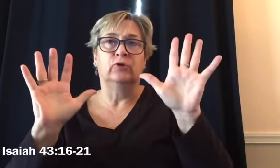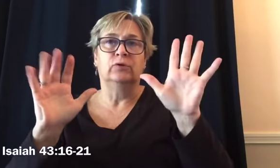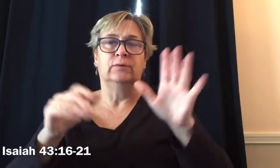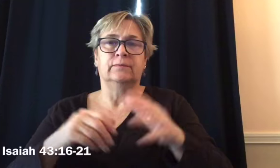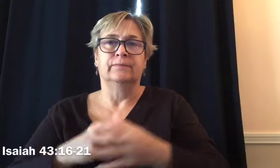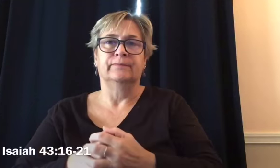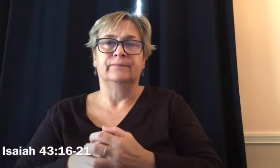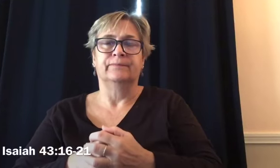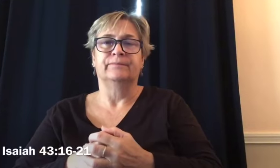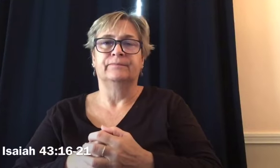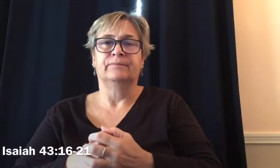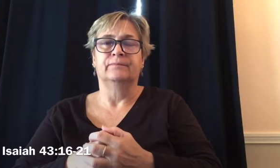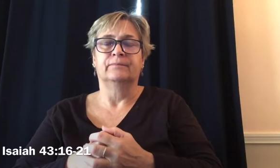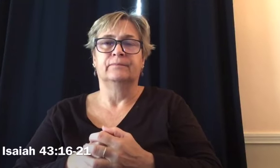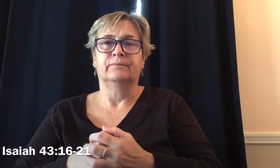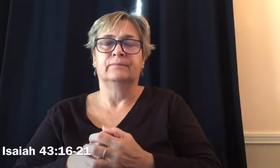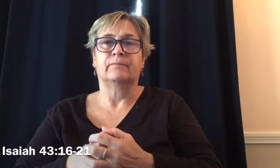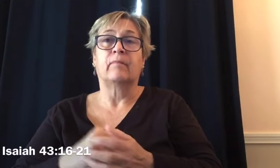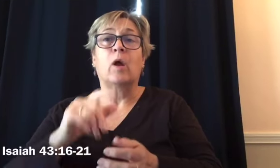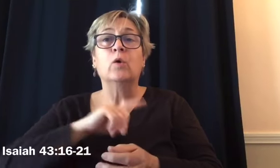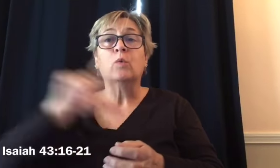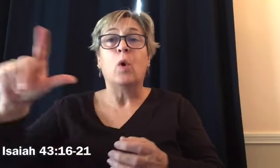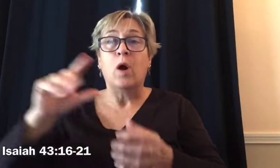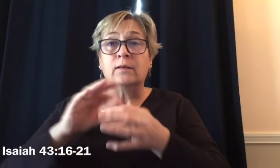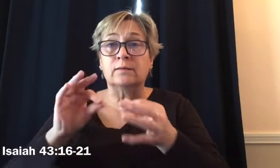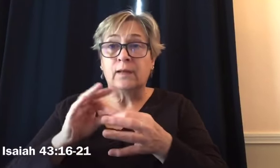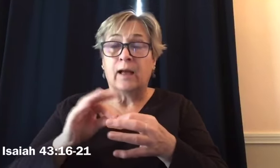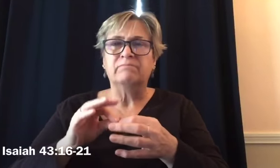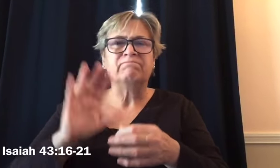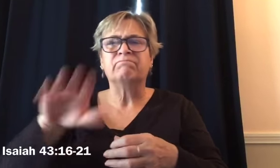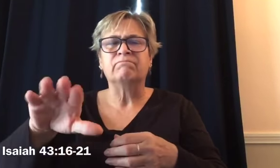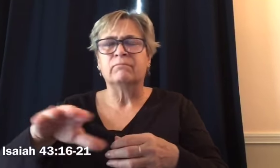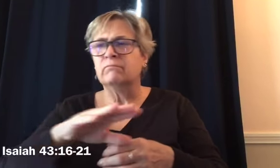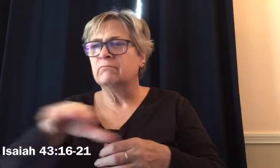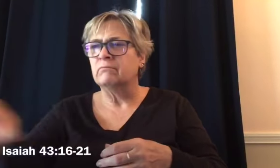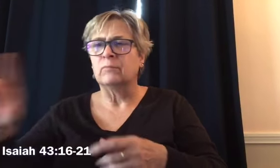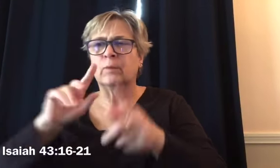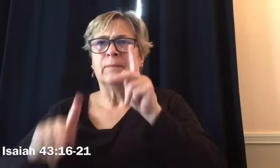Remember not the events of the past.